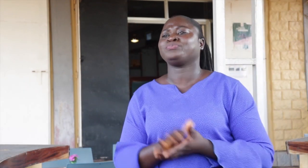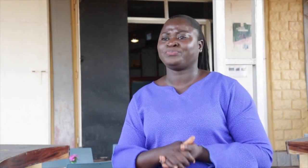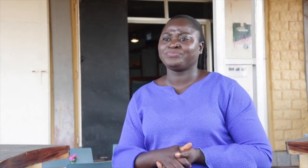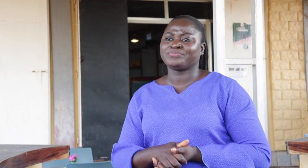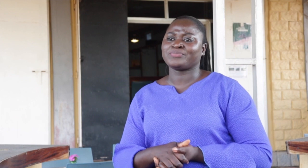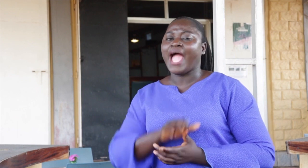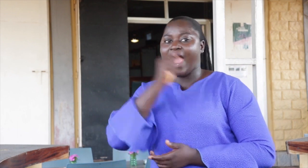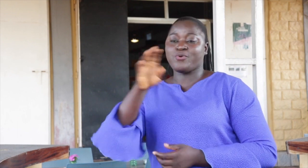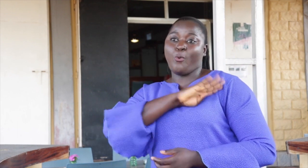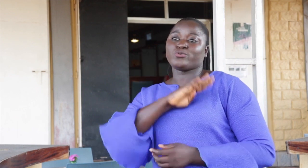proud of you.